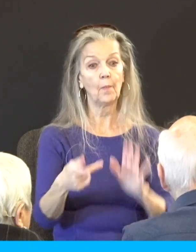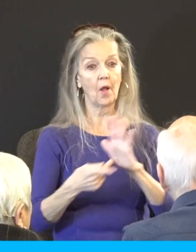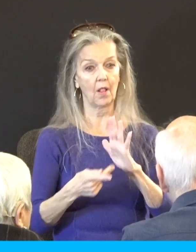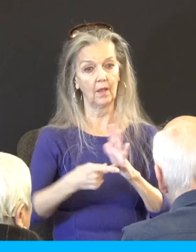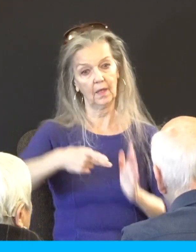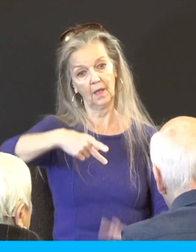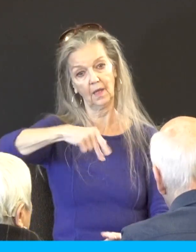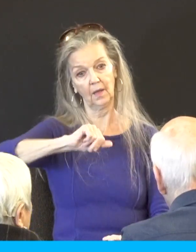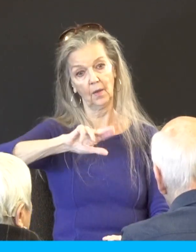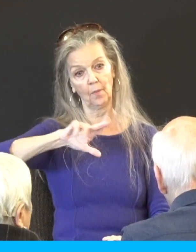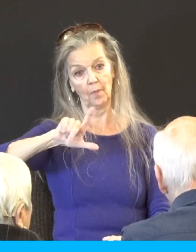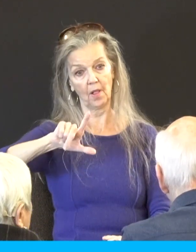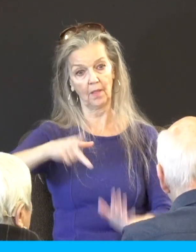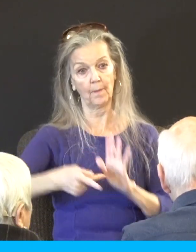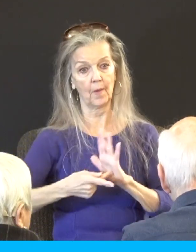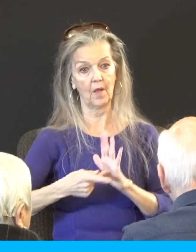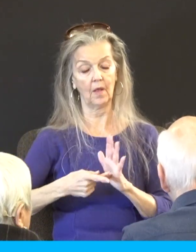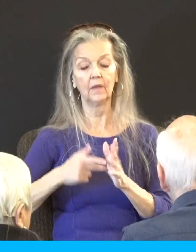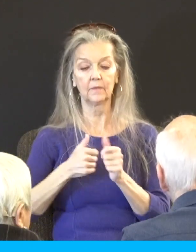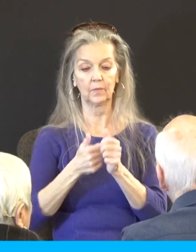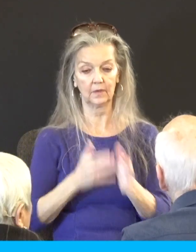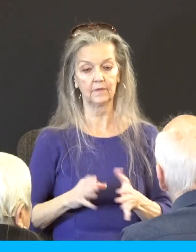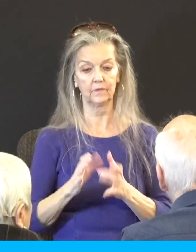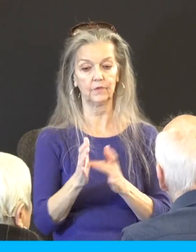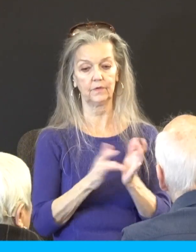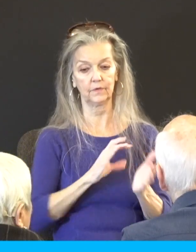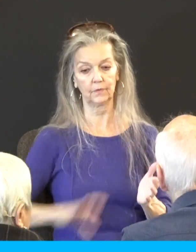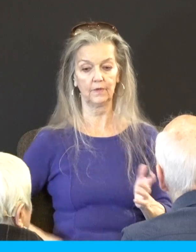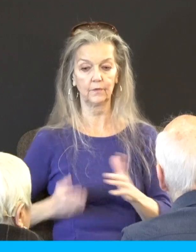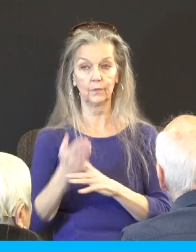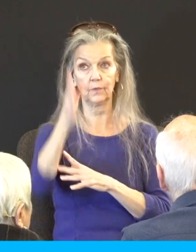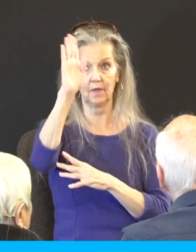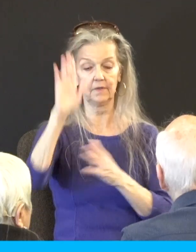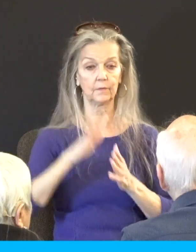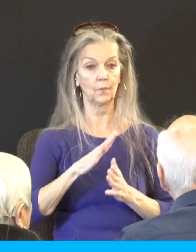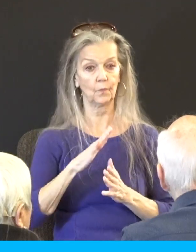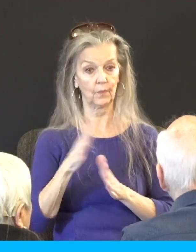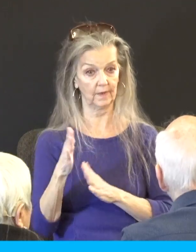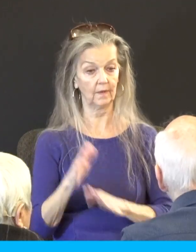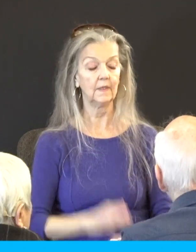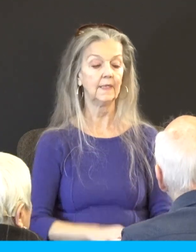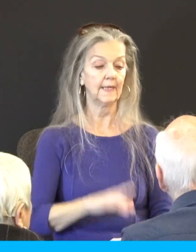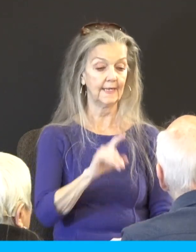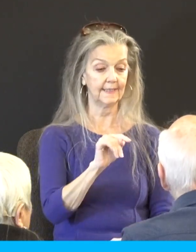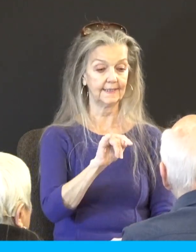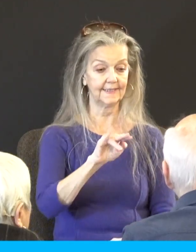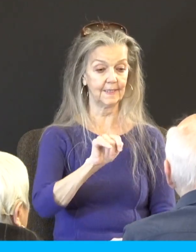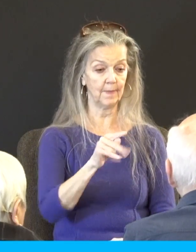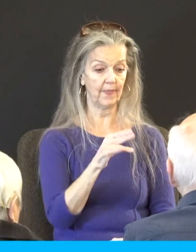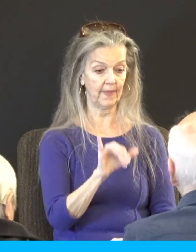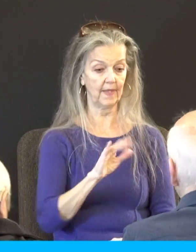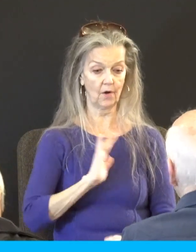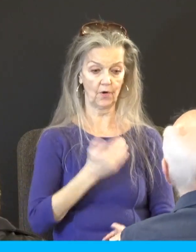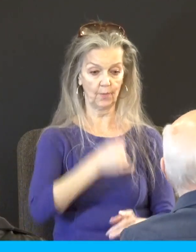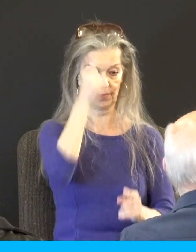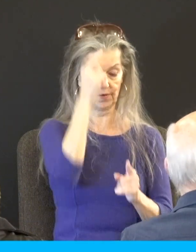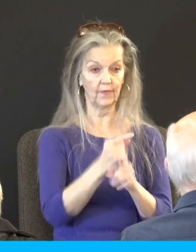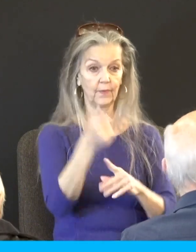the apostle of Jesus Christ by the will of God. Talk about all that. Timothy, our brother, under the church of God, in spite of all their